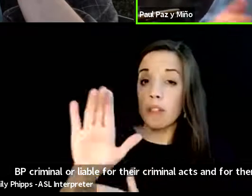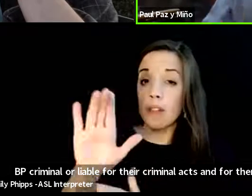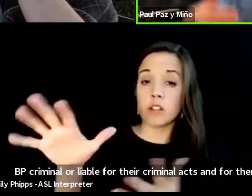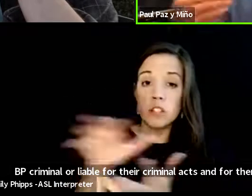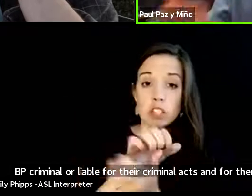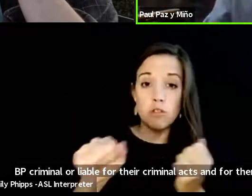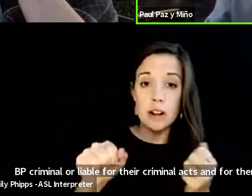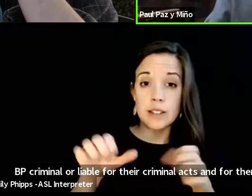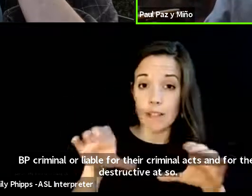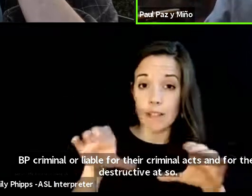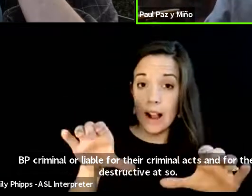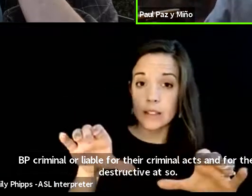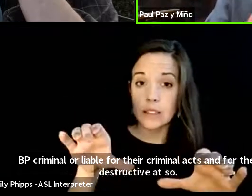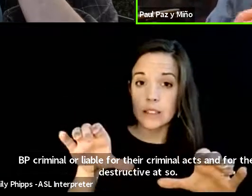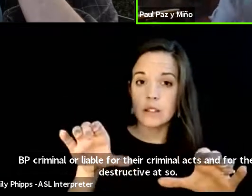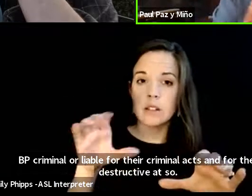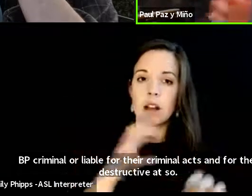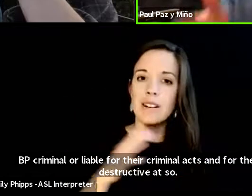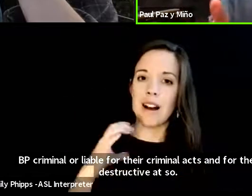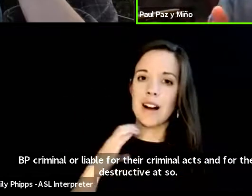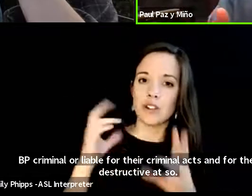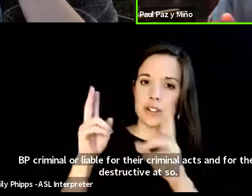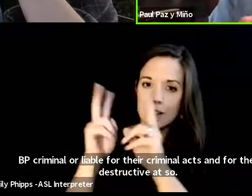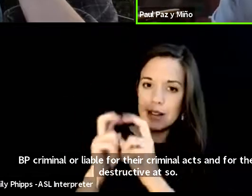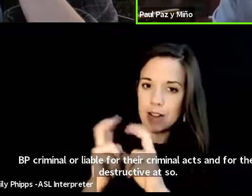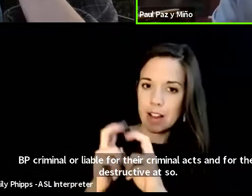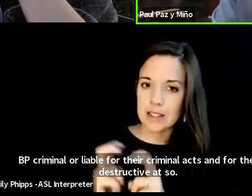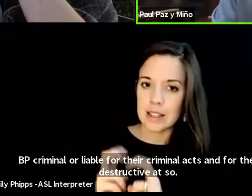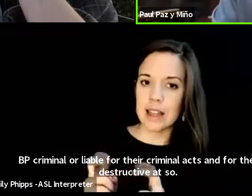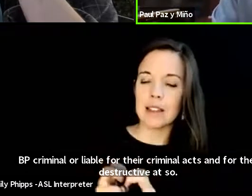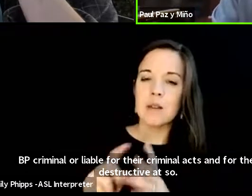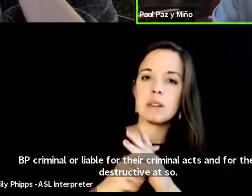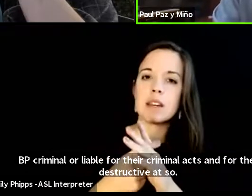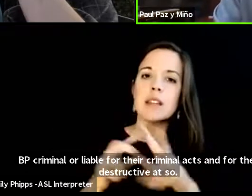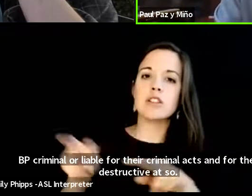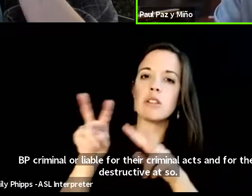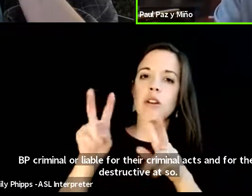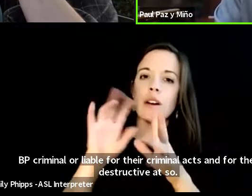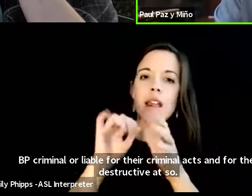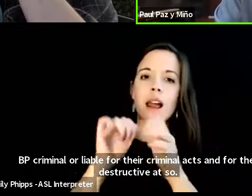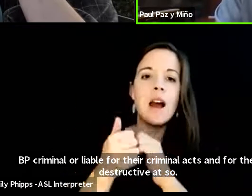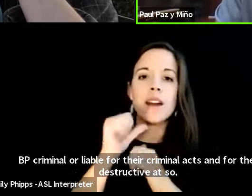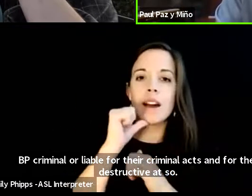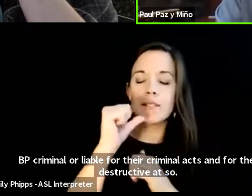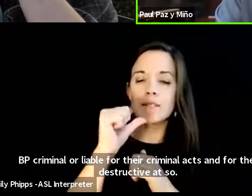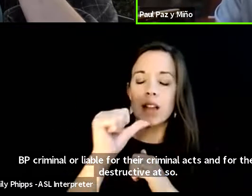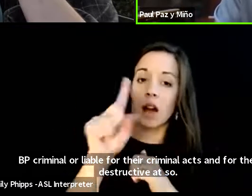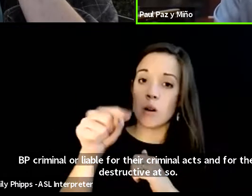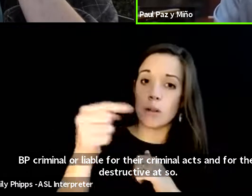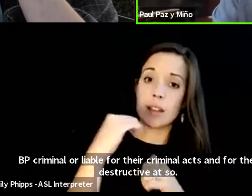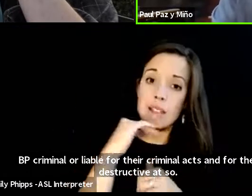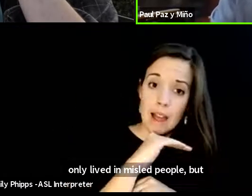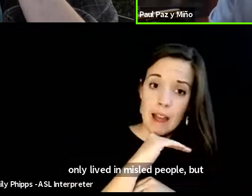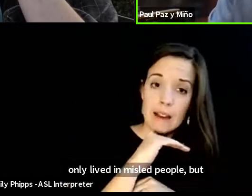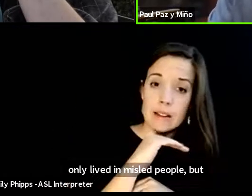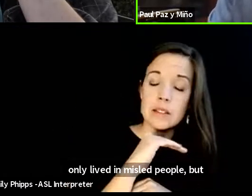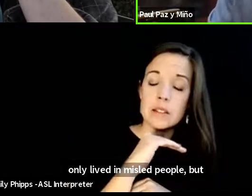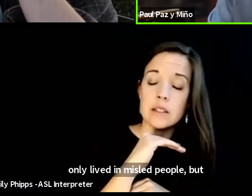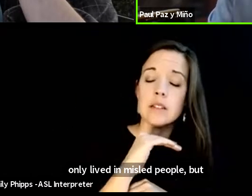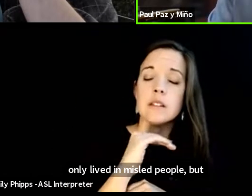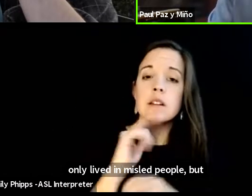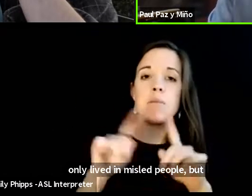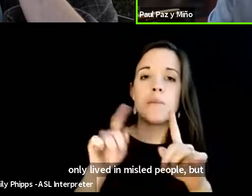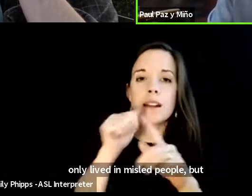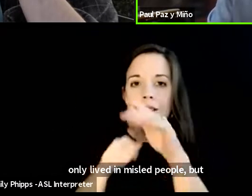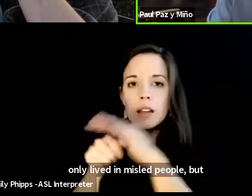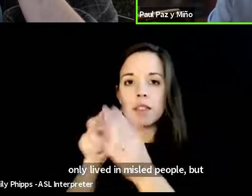so congress investigating them and beginning to look at how they have not only lied and misled people but hidden the truth